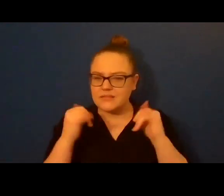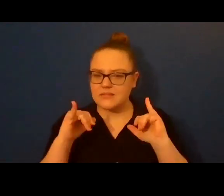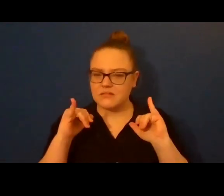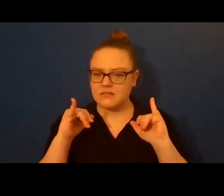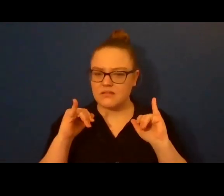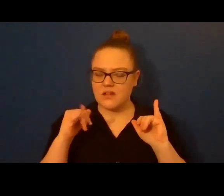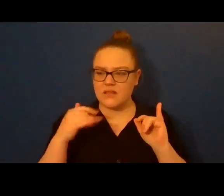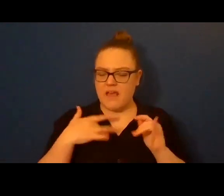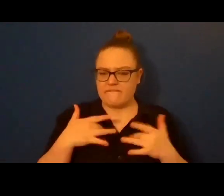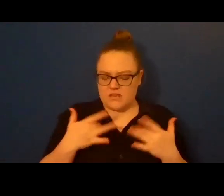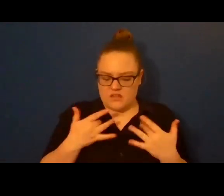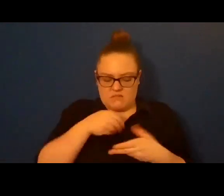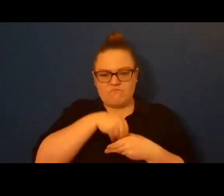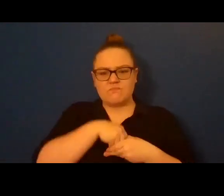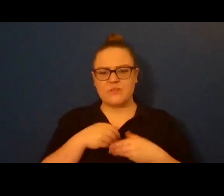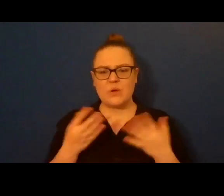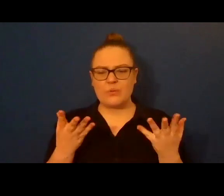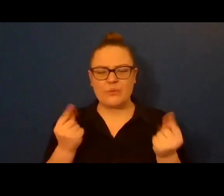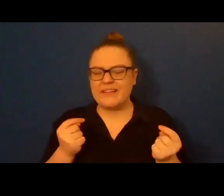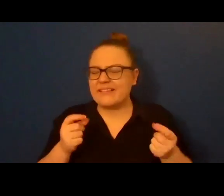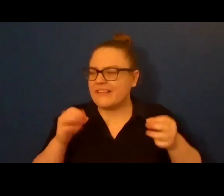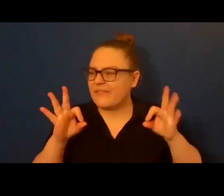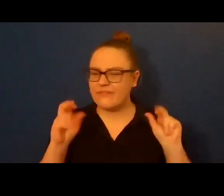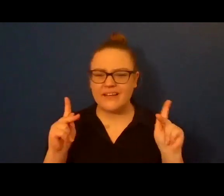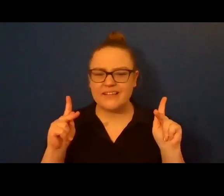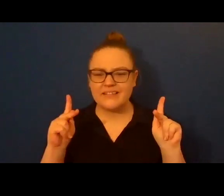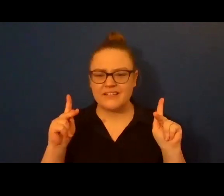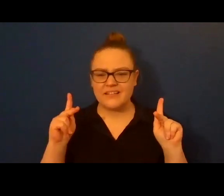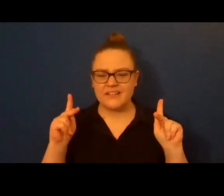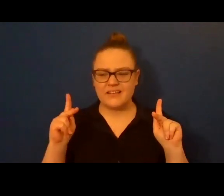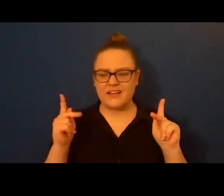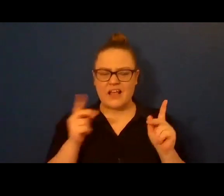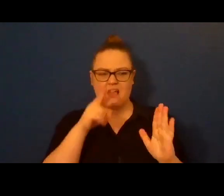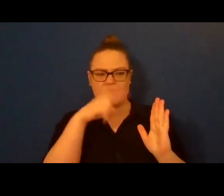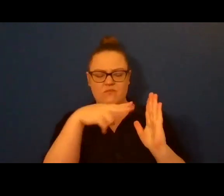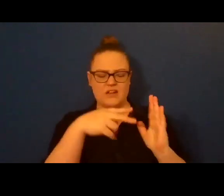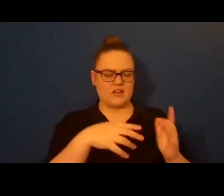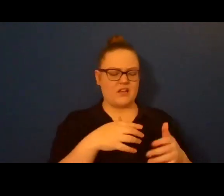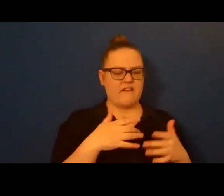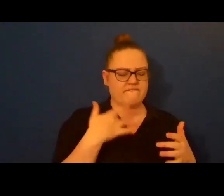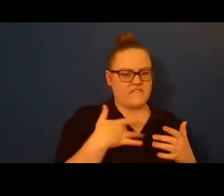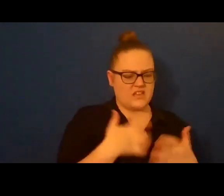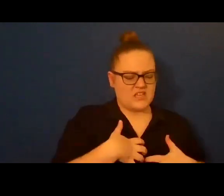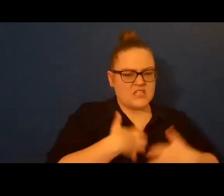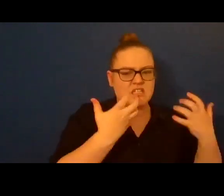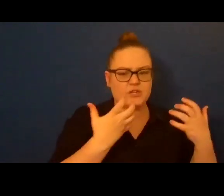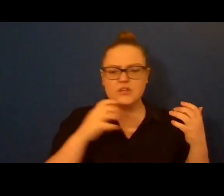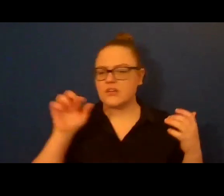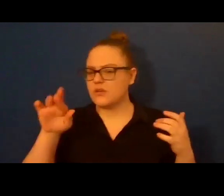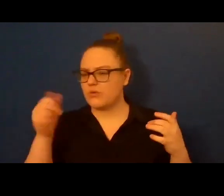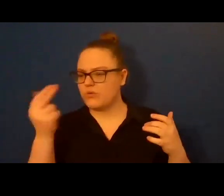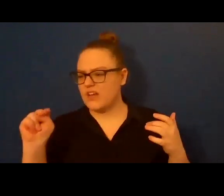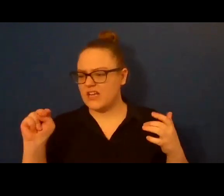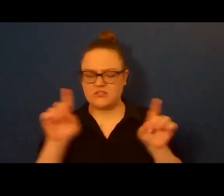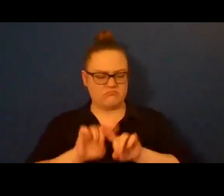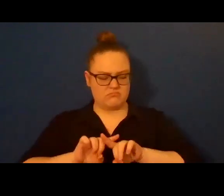I'm reading about the difference between anger, the feeling and rage. What happens when the feeling goes unchecked, when